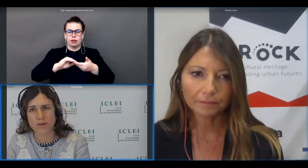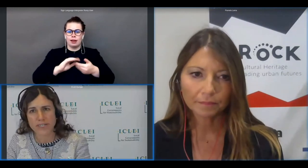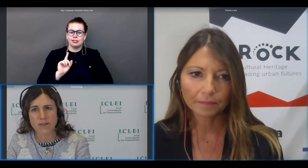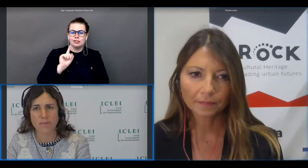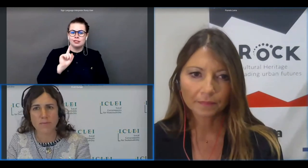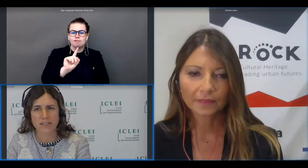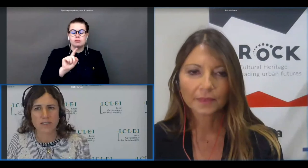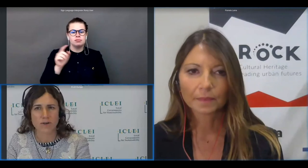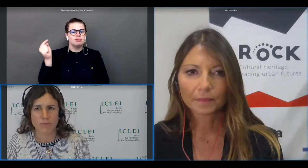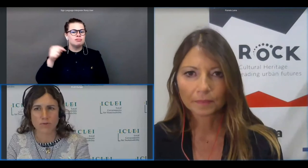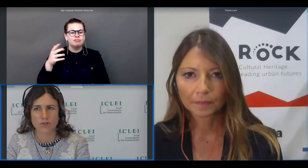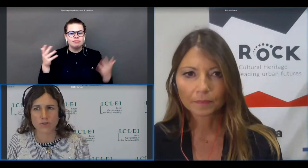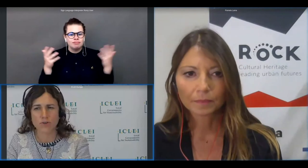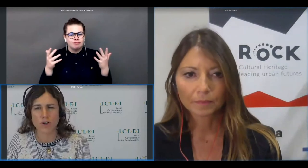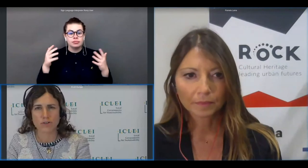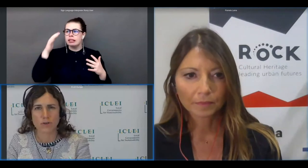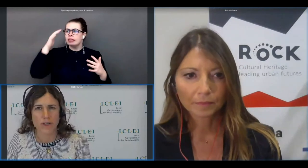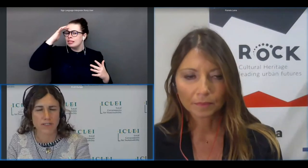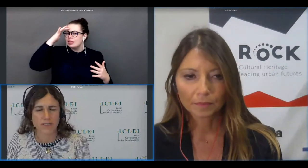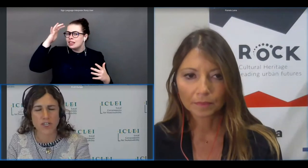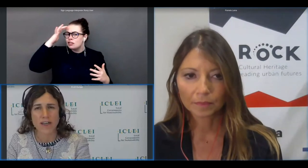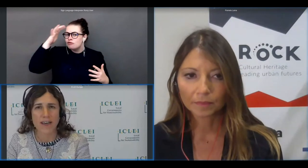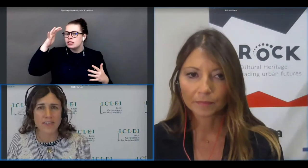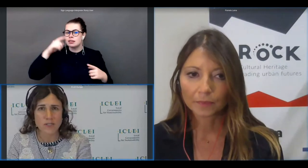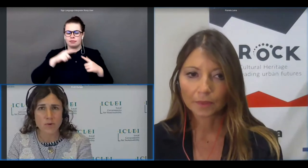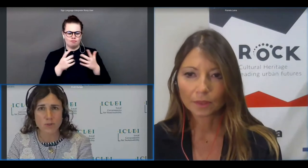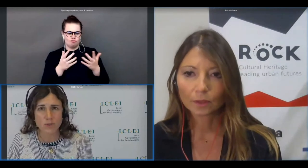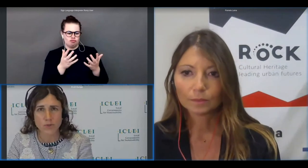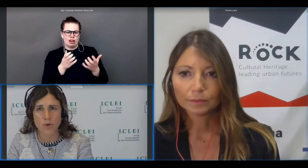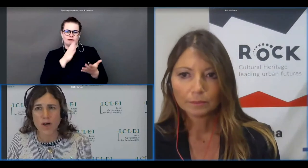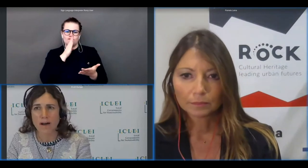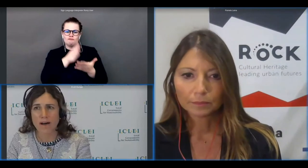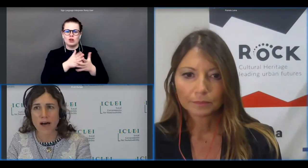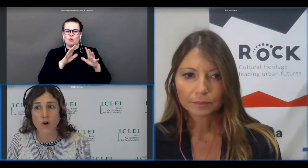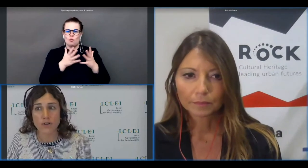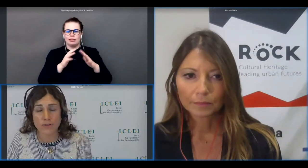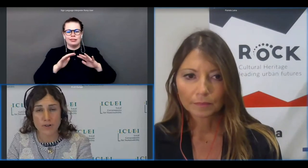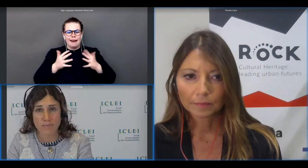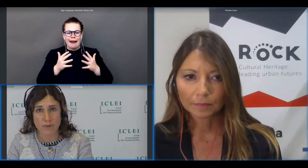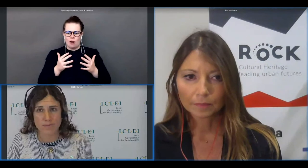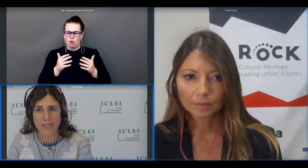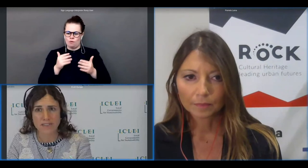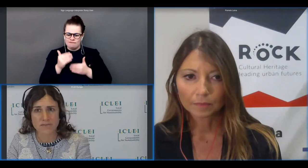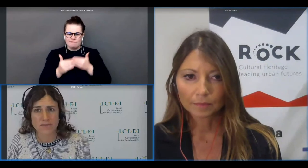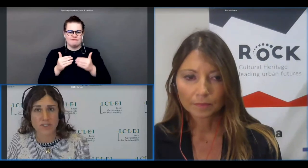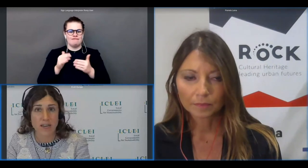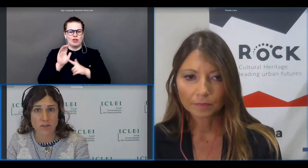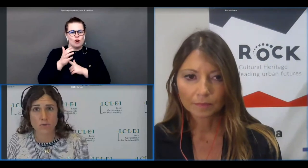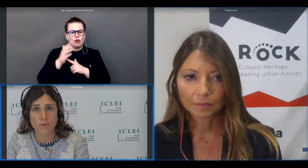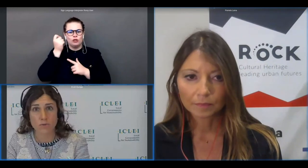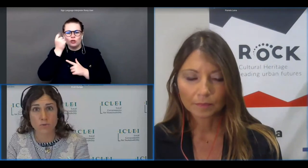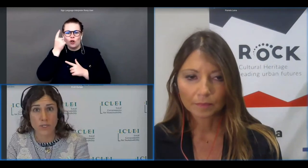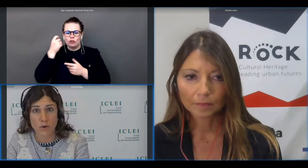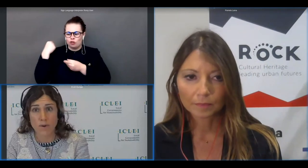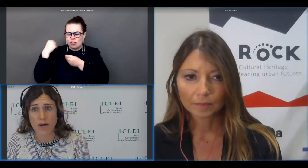theoretical and practical approaches to cultural heritage and this we will do along the three perspectives that